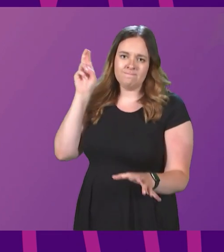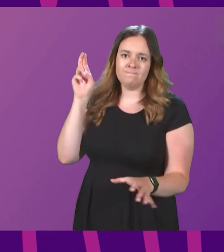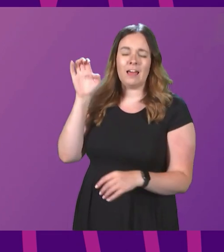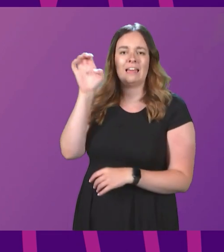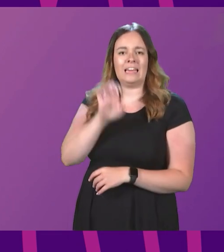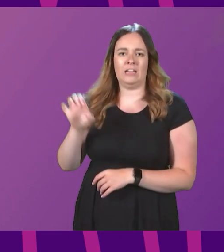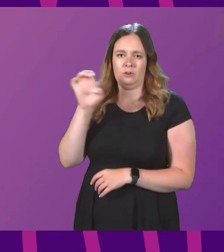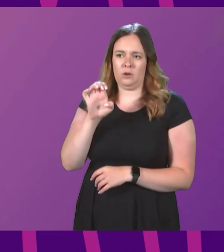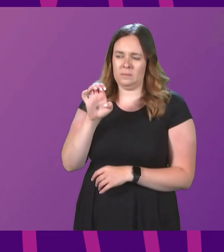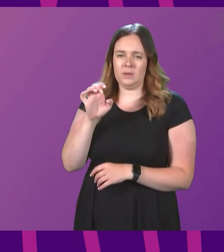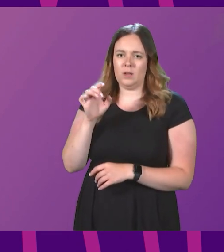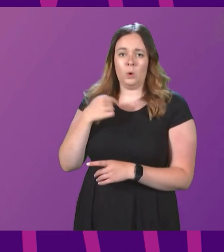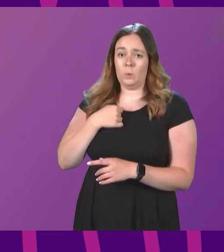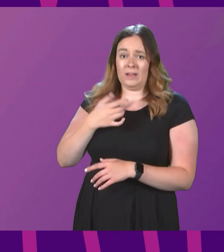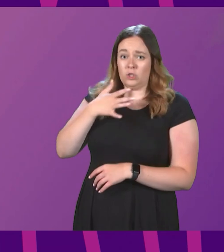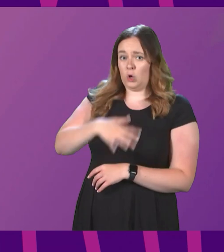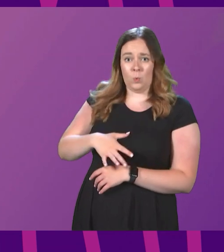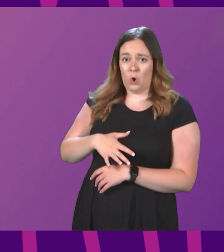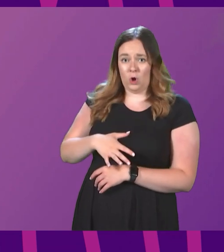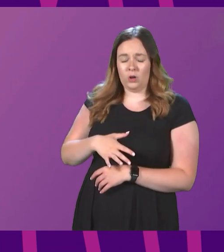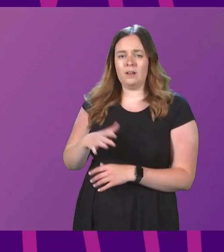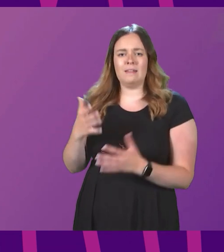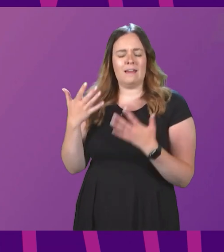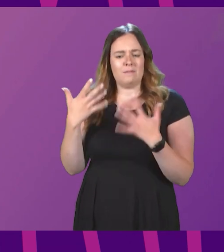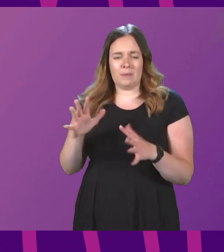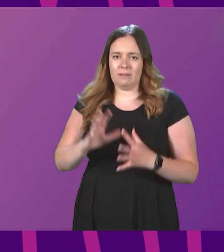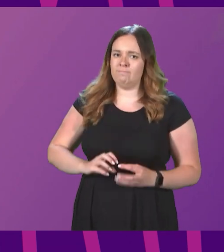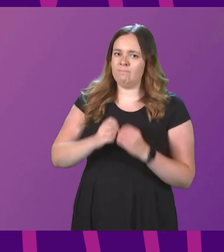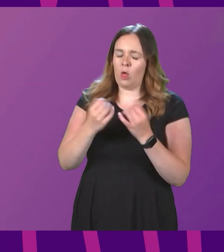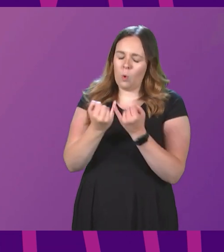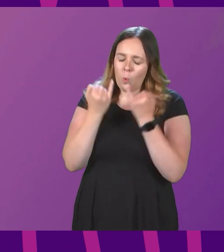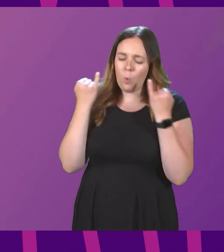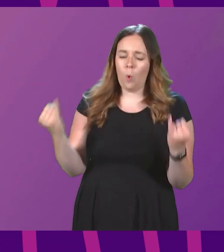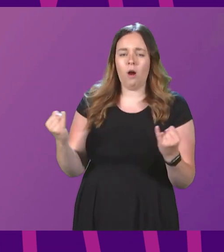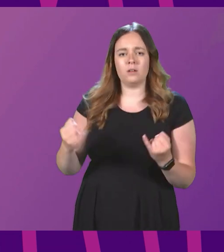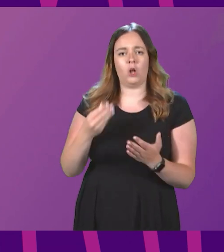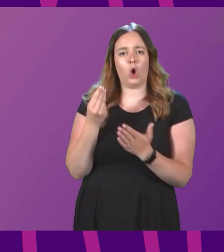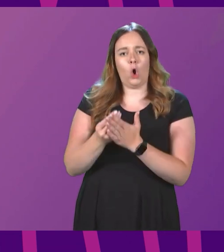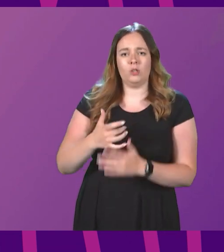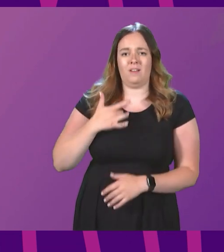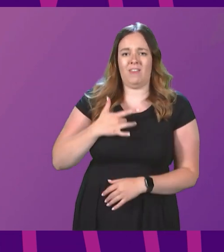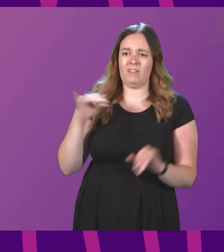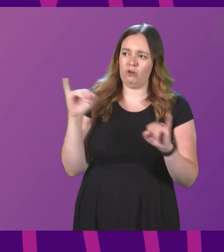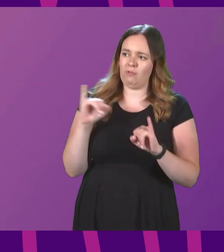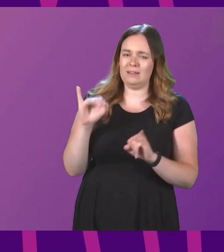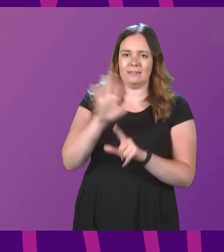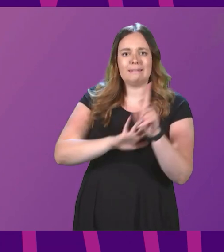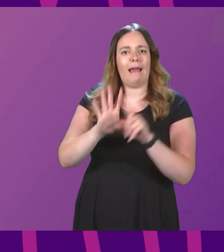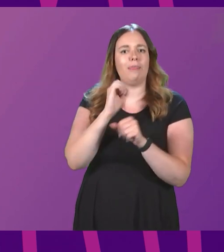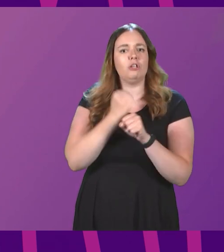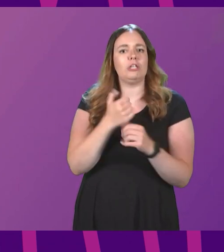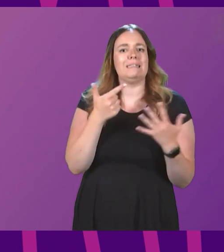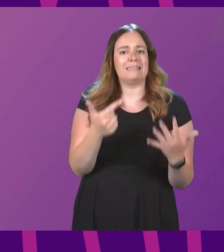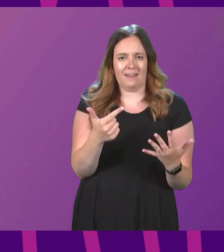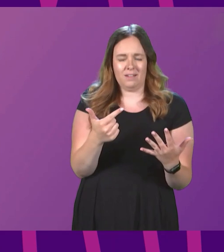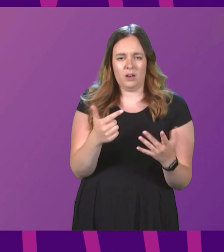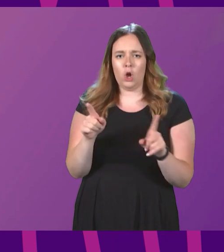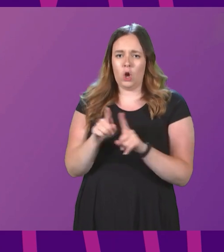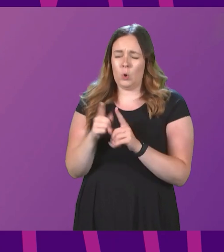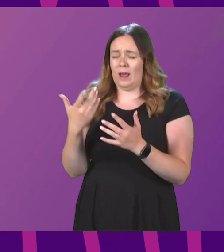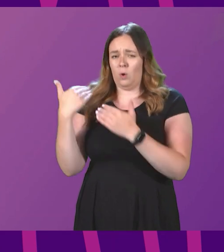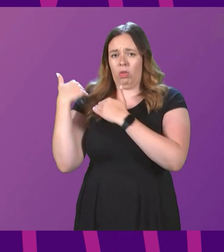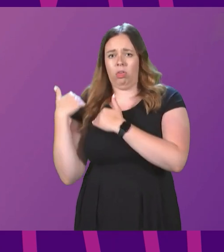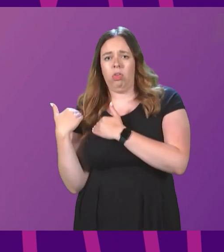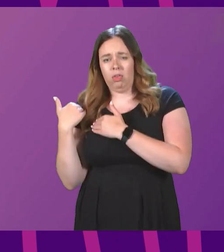against our will. They have created the worst cost of living crisis in the G7 and saddled us with the